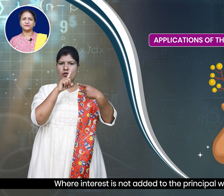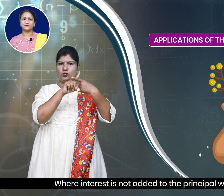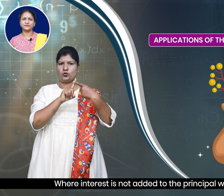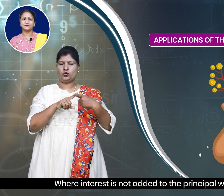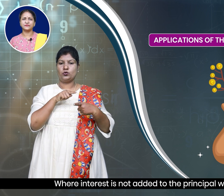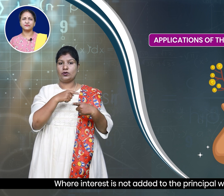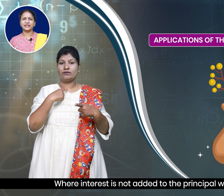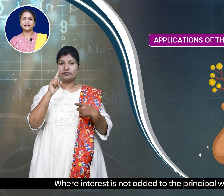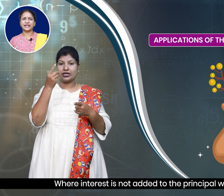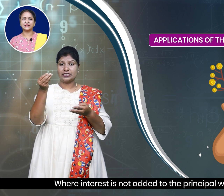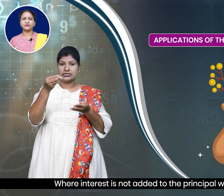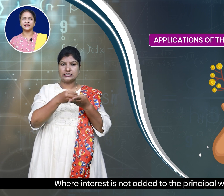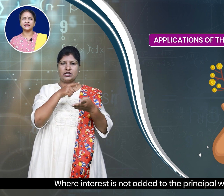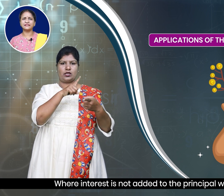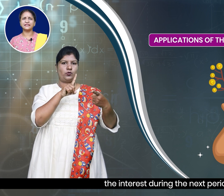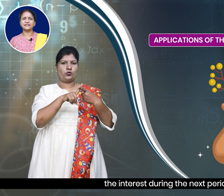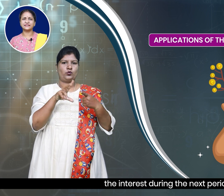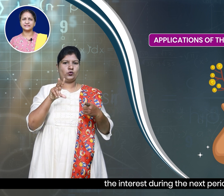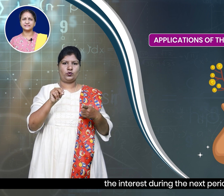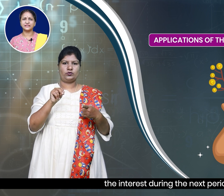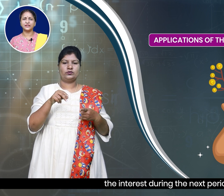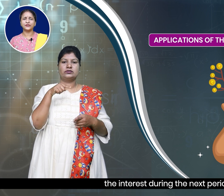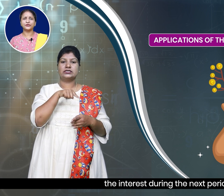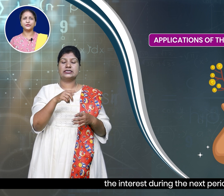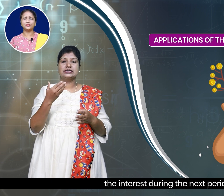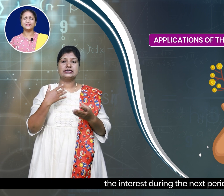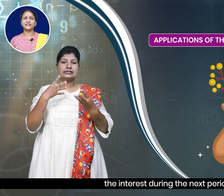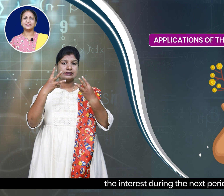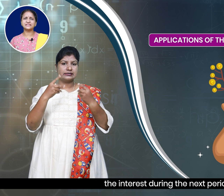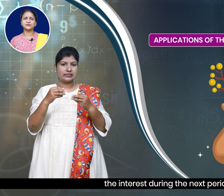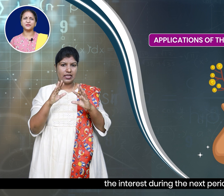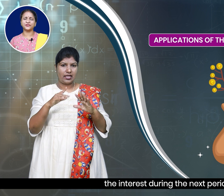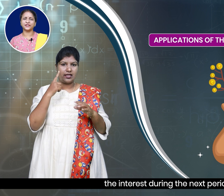while calculating the interest during the next period.